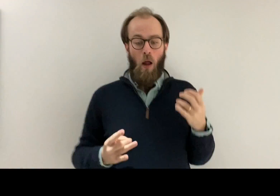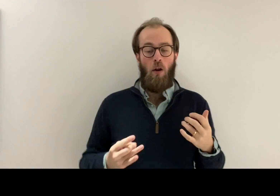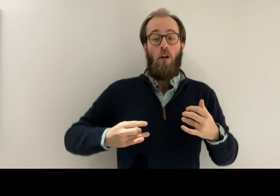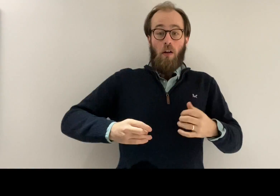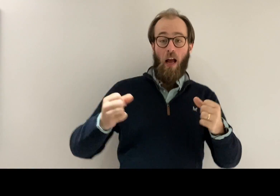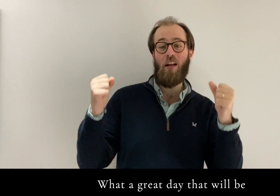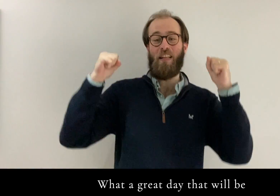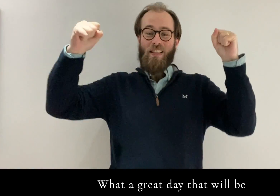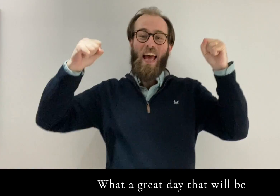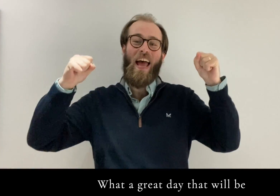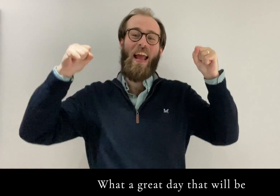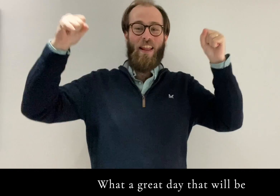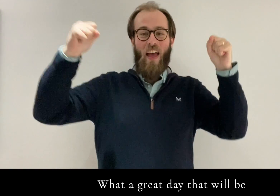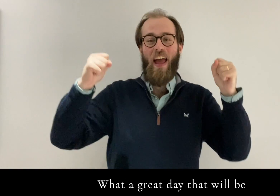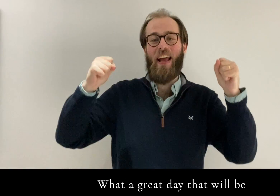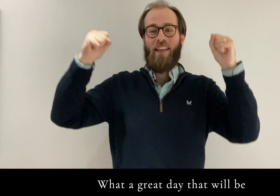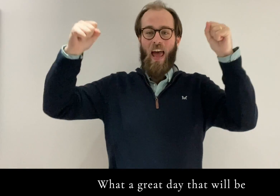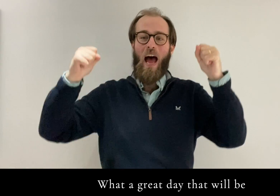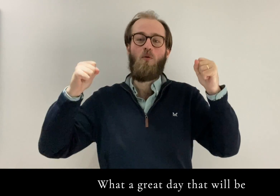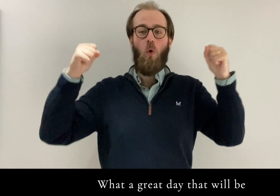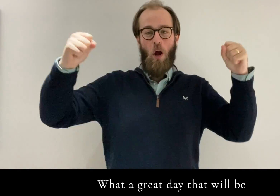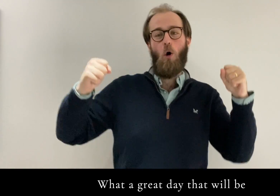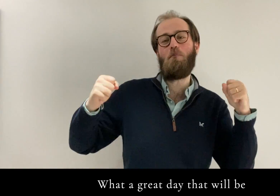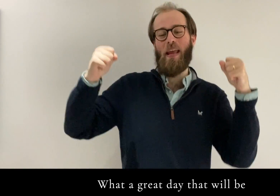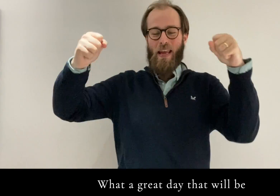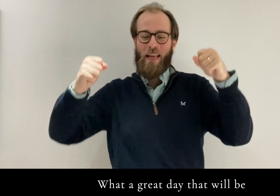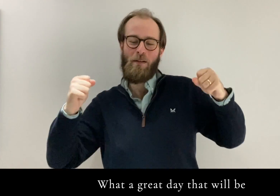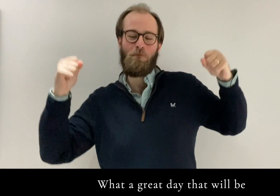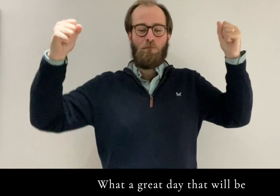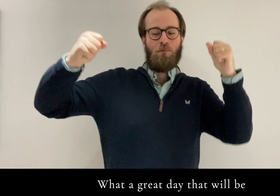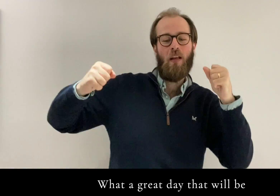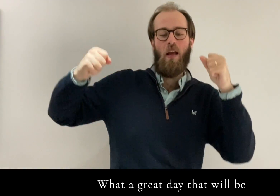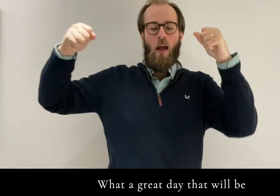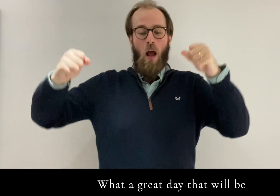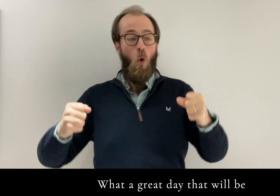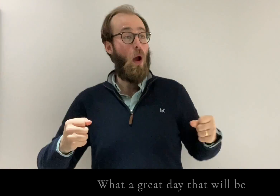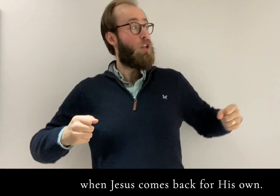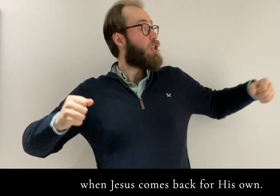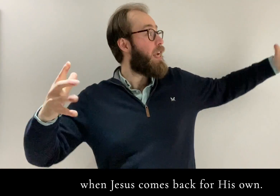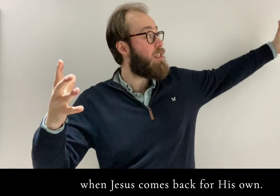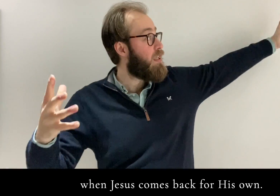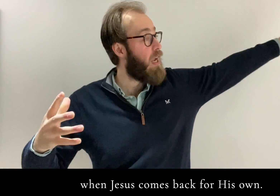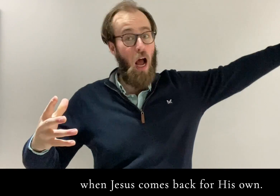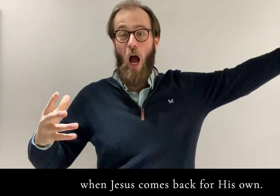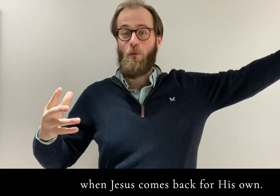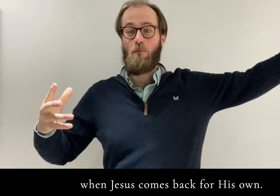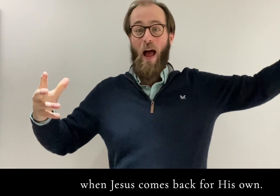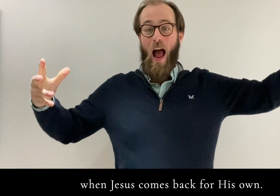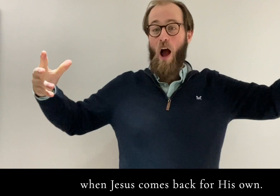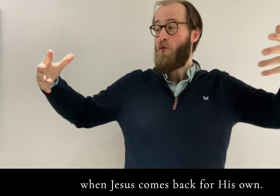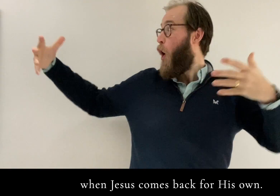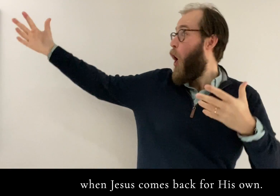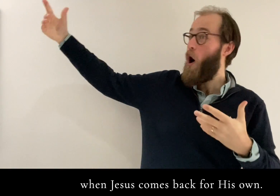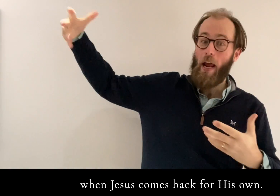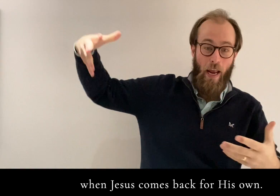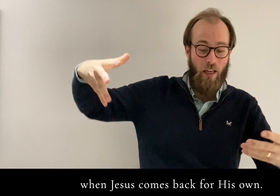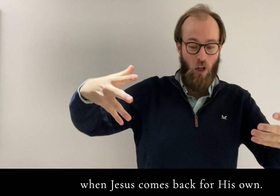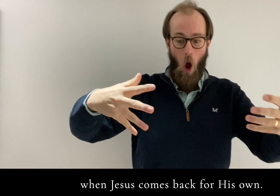What a great day that will be When Jesus comes back for His